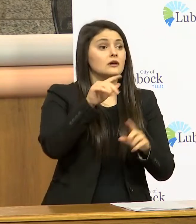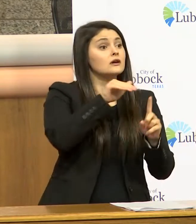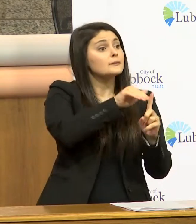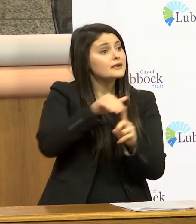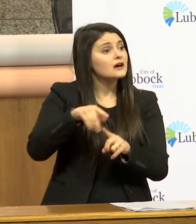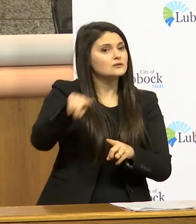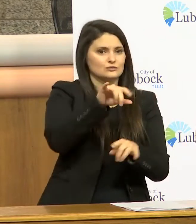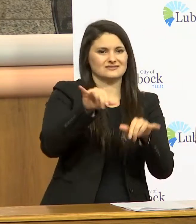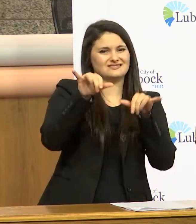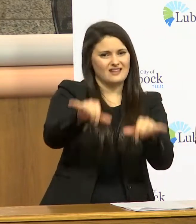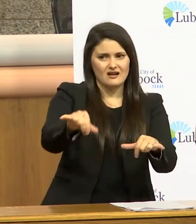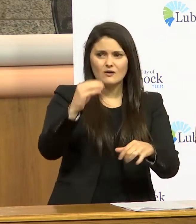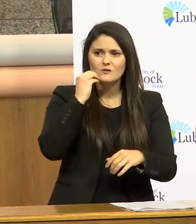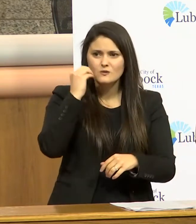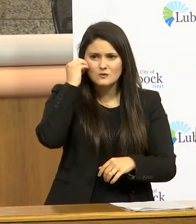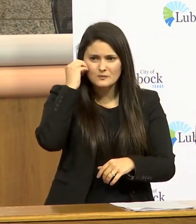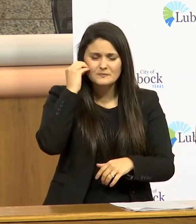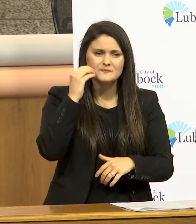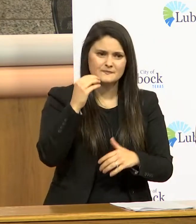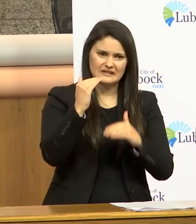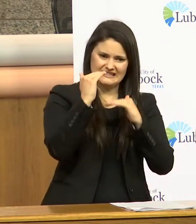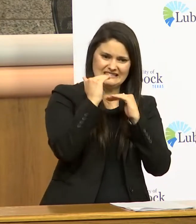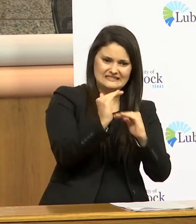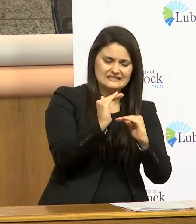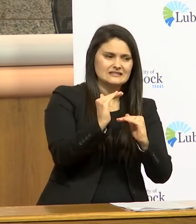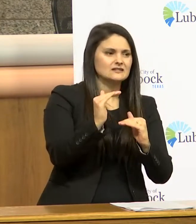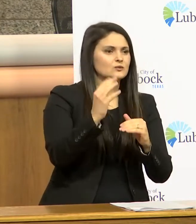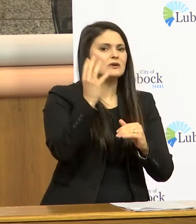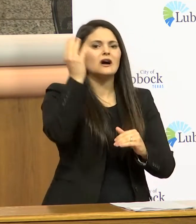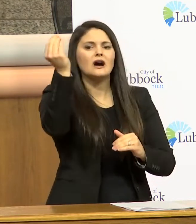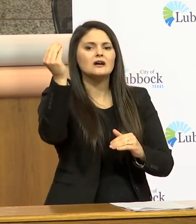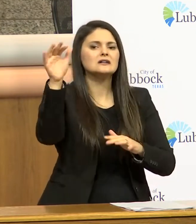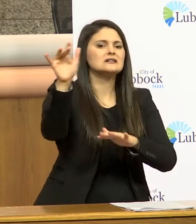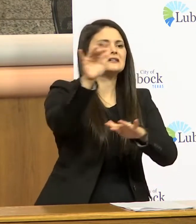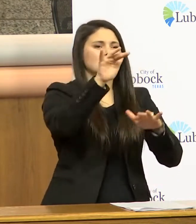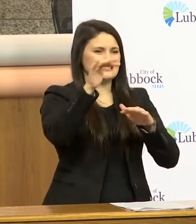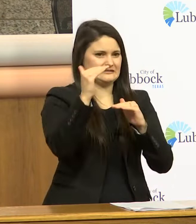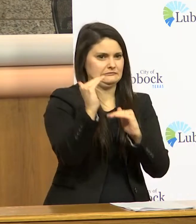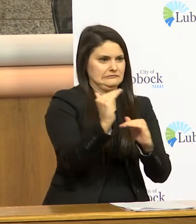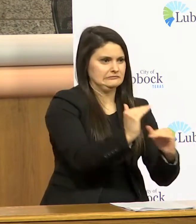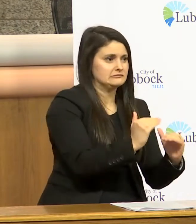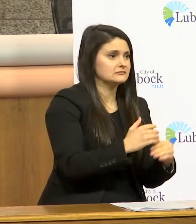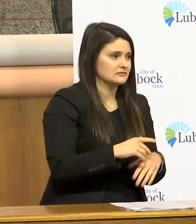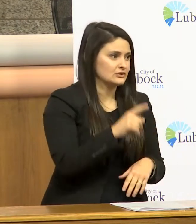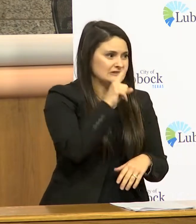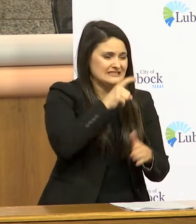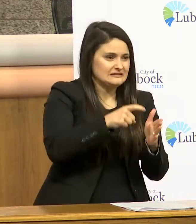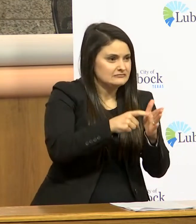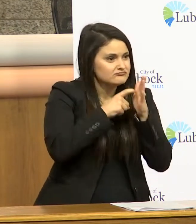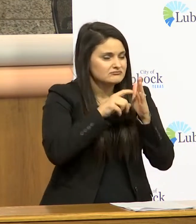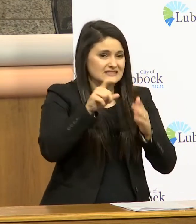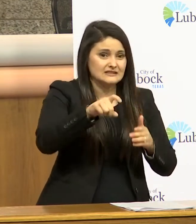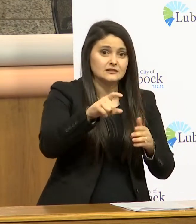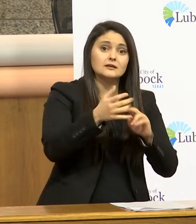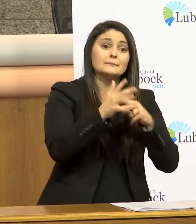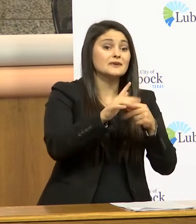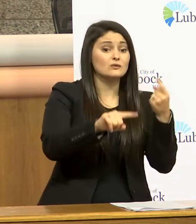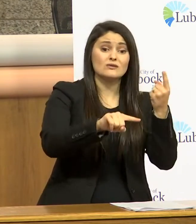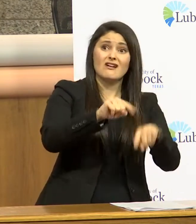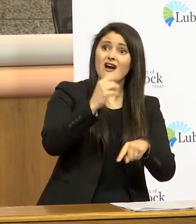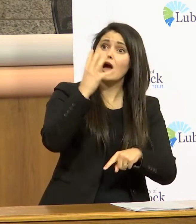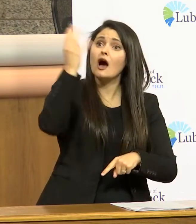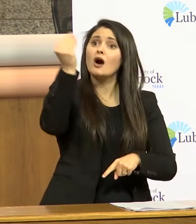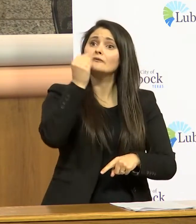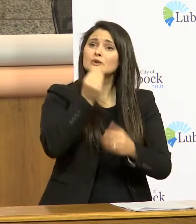people to stay at home and really restrict those excursions outside of our house to those things that we really need we're not saying you can't go to the grocery